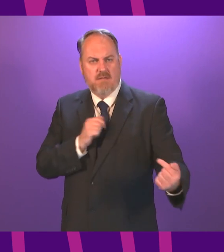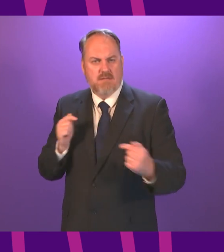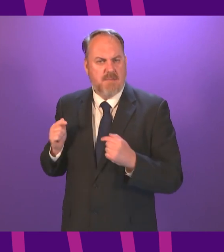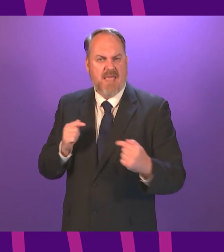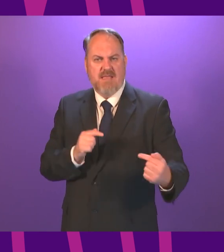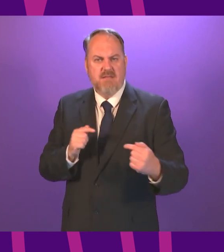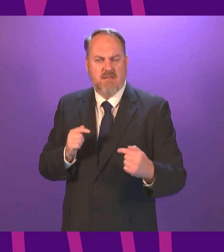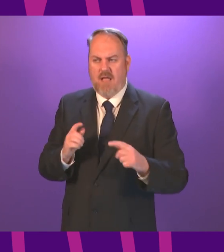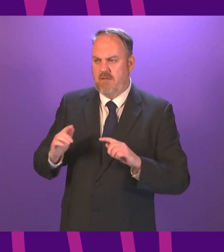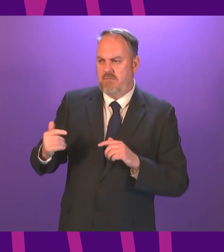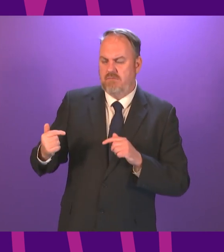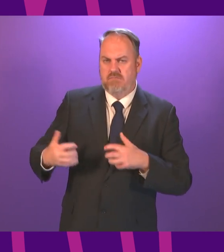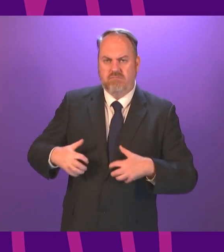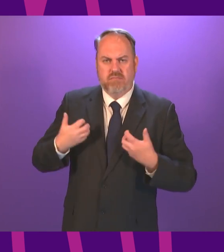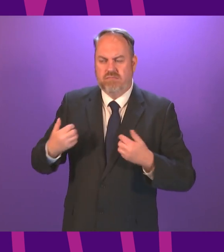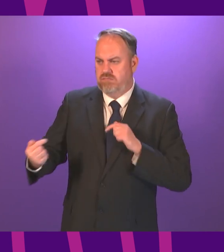of very challenging